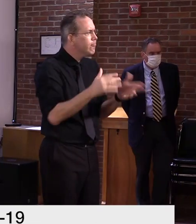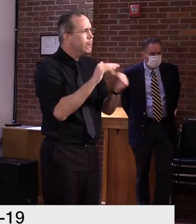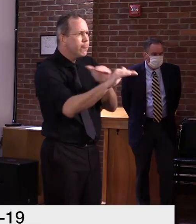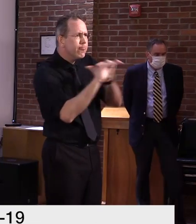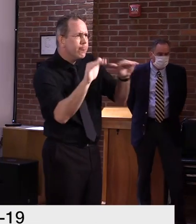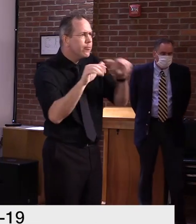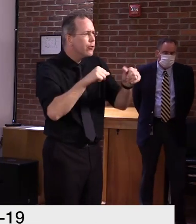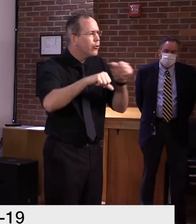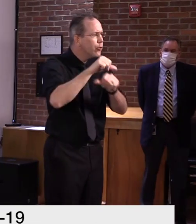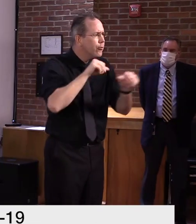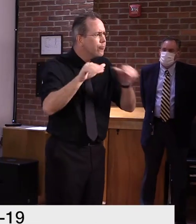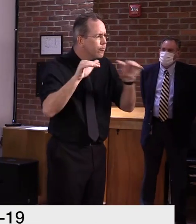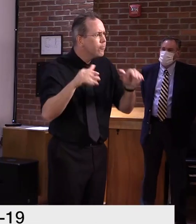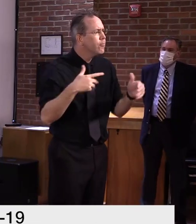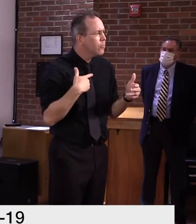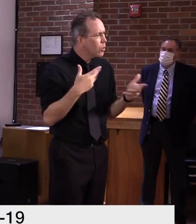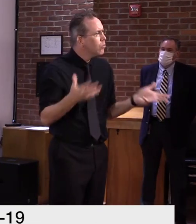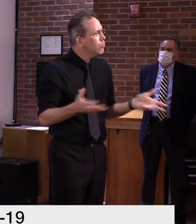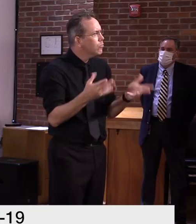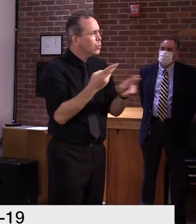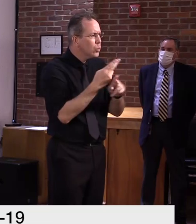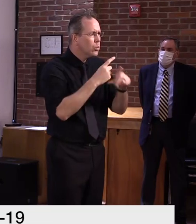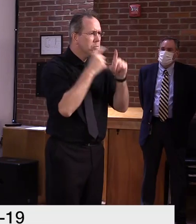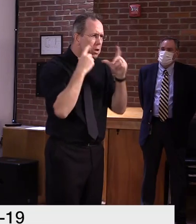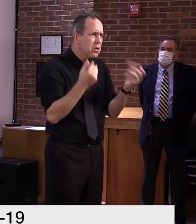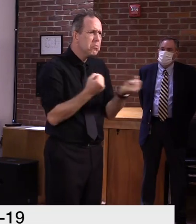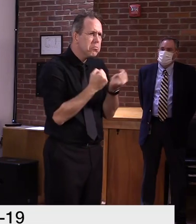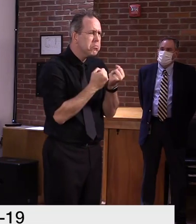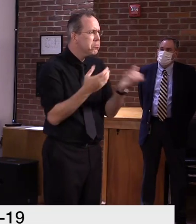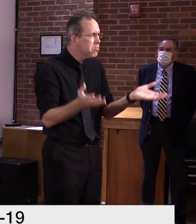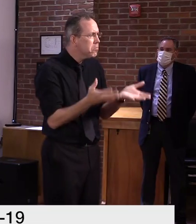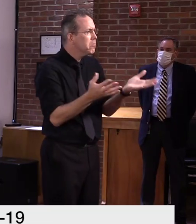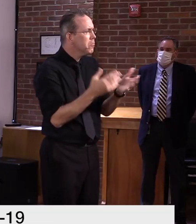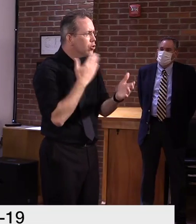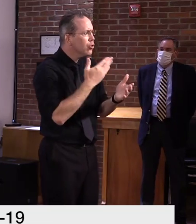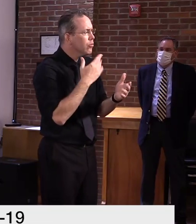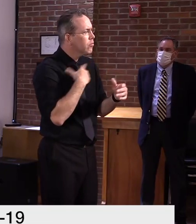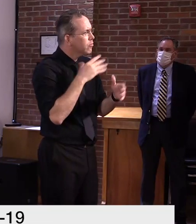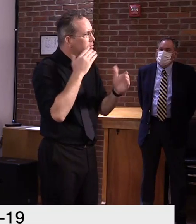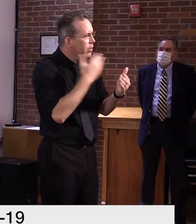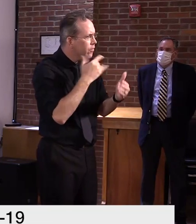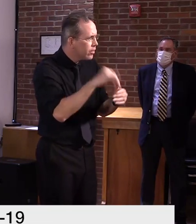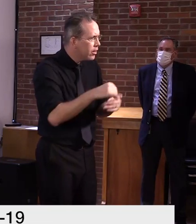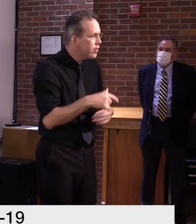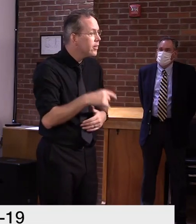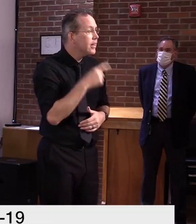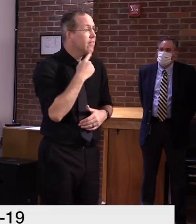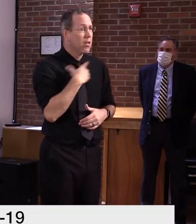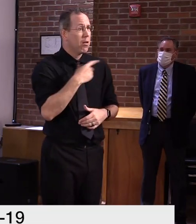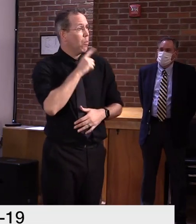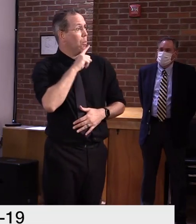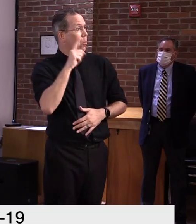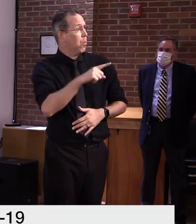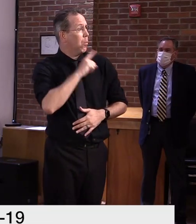Uh, so, uh, again, the question is, if we make a mandatory, uh, is it going to increase compliance?